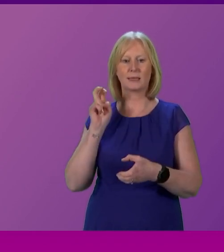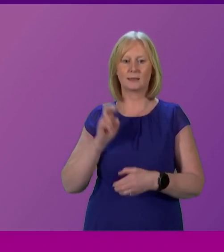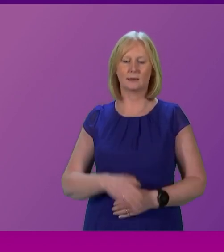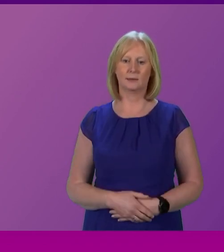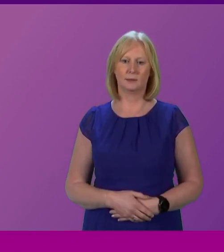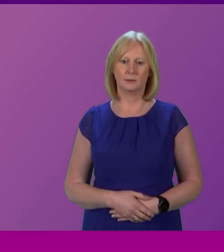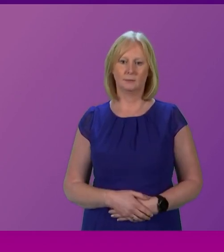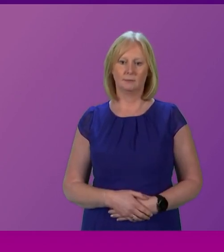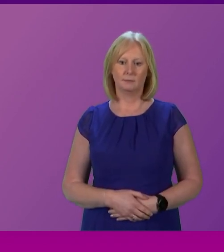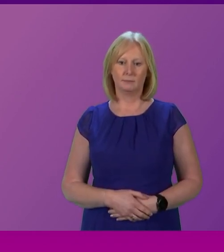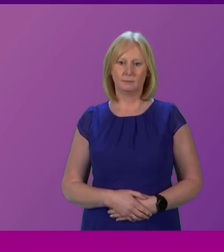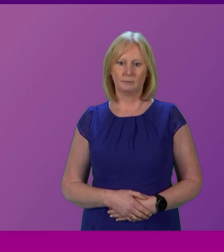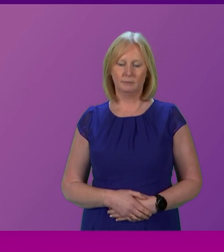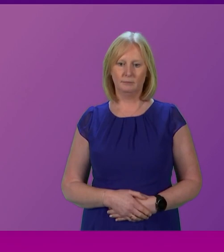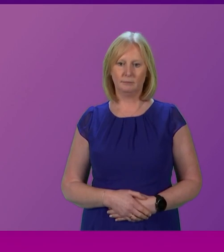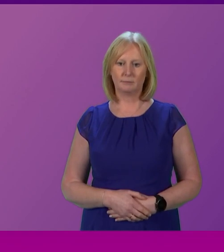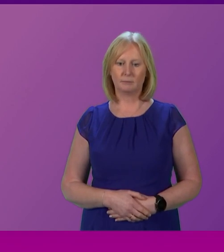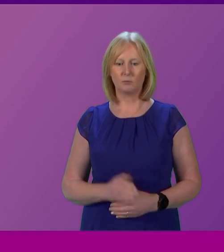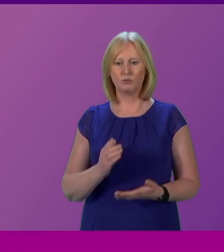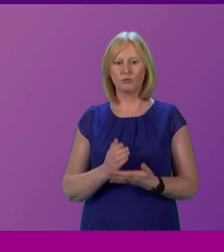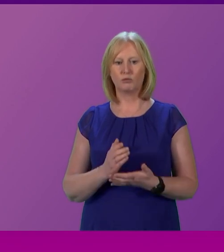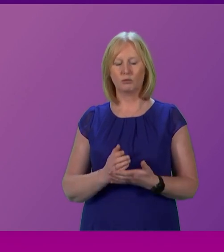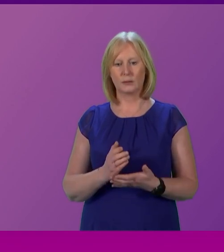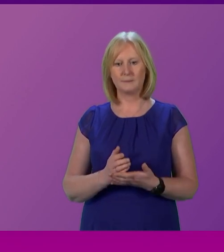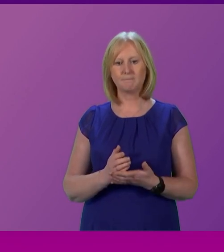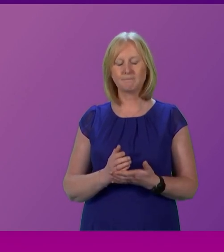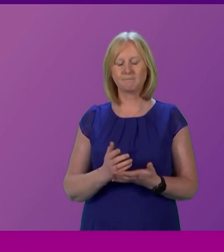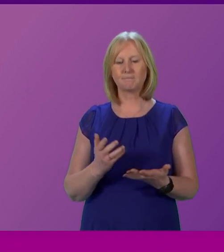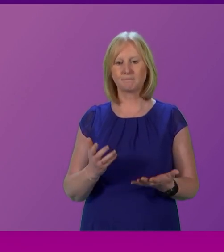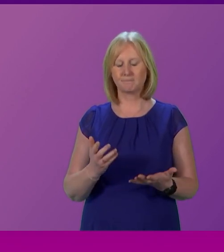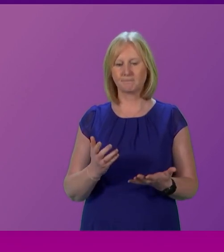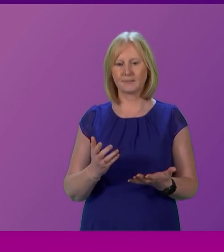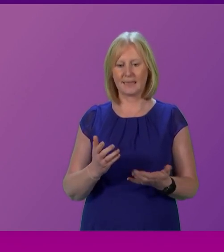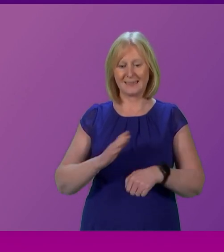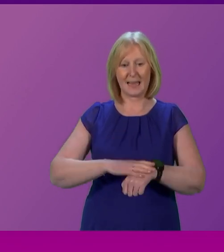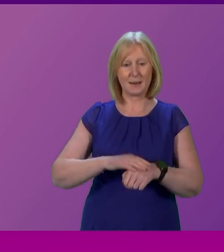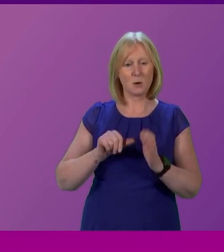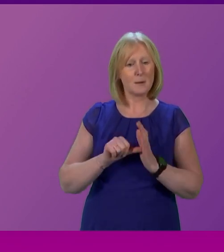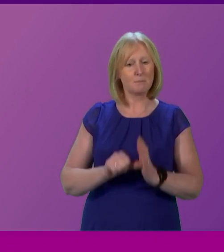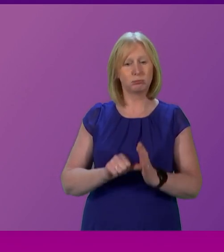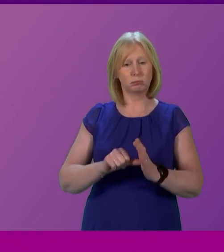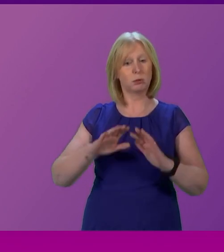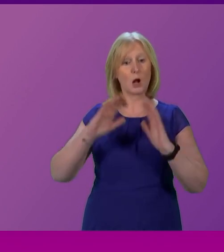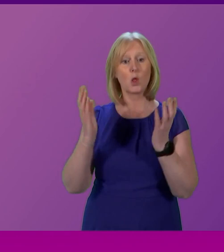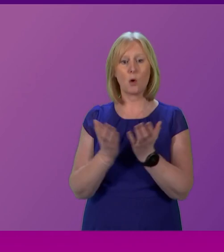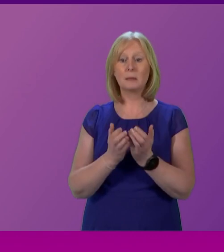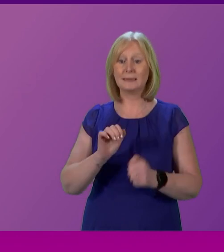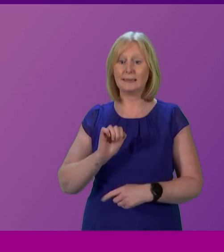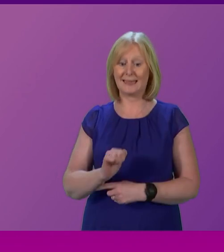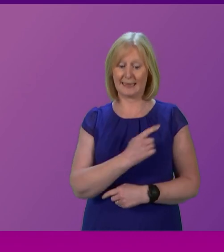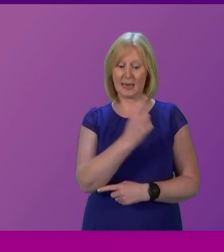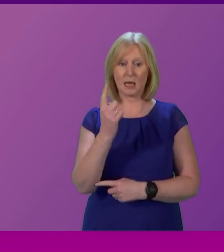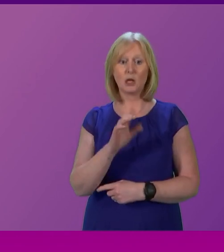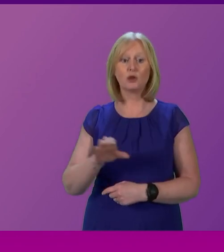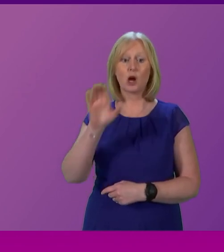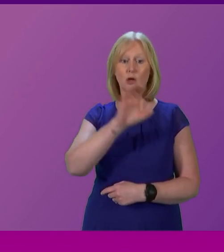and there are few reasons to be optimistic. Yes, presiding officer times are tough globally, and every country is suffering